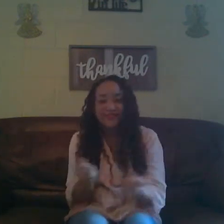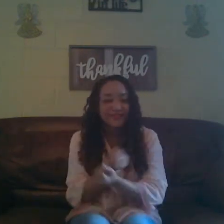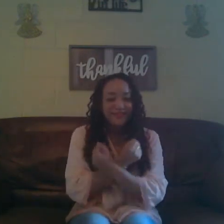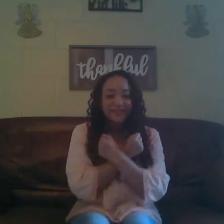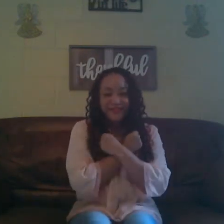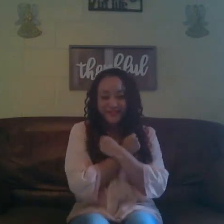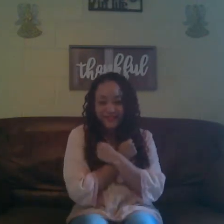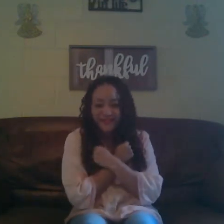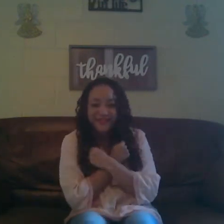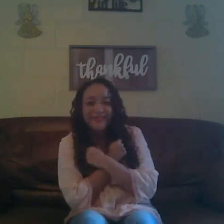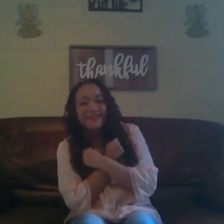love